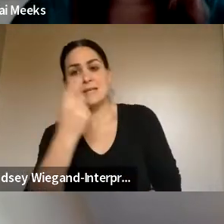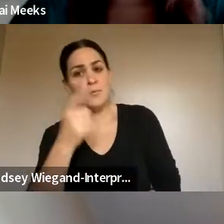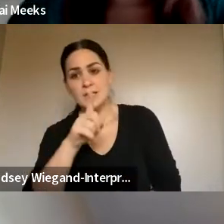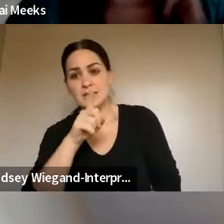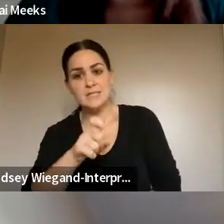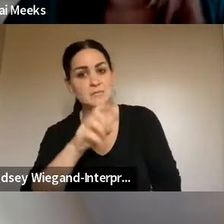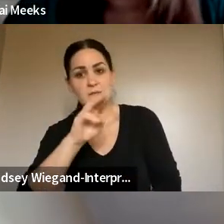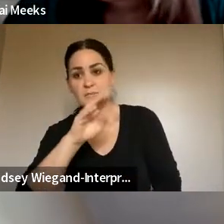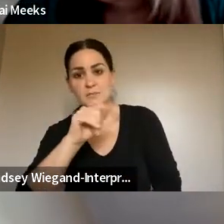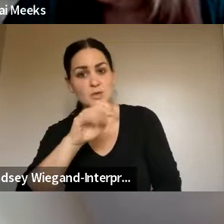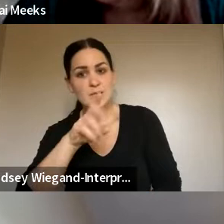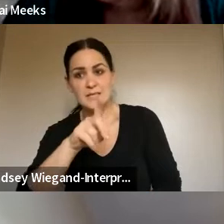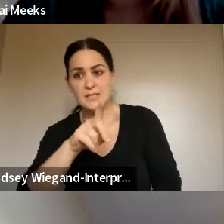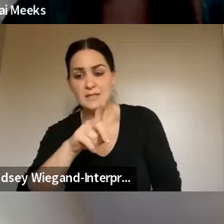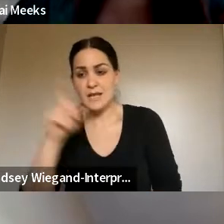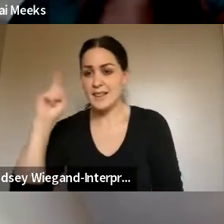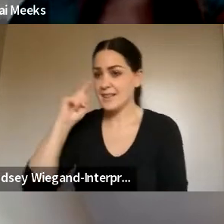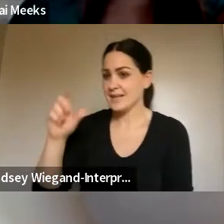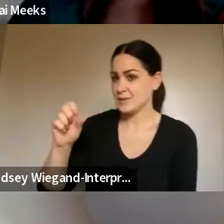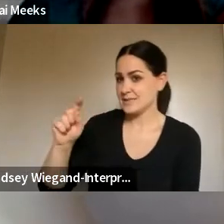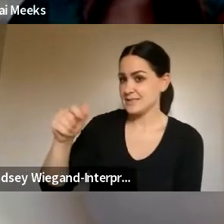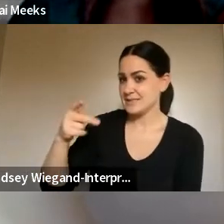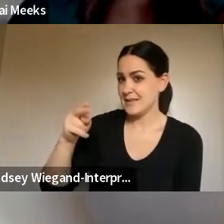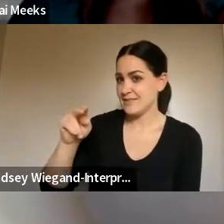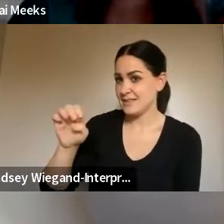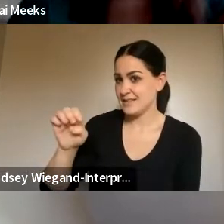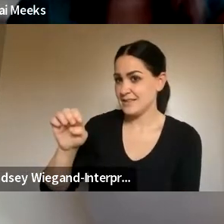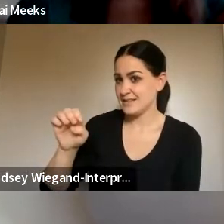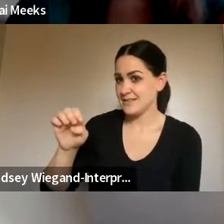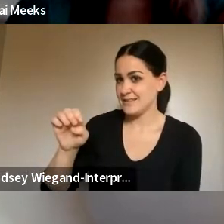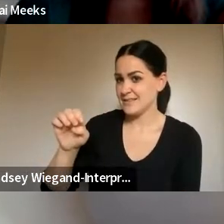to be think it was Stephanie. Oh, okay. Well, she still needs to be muted.